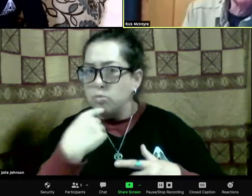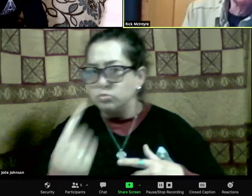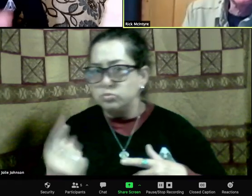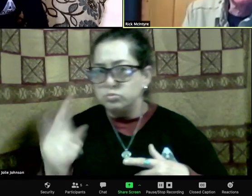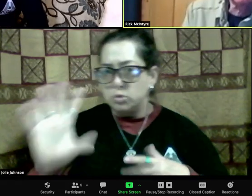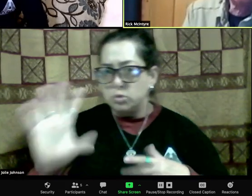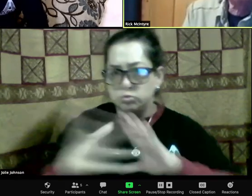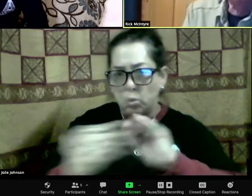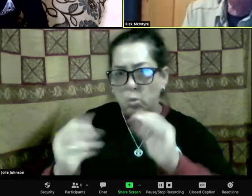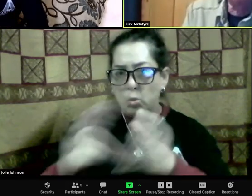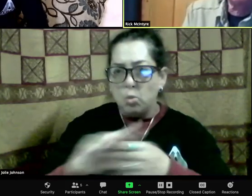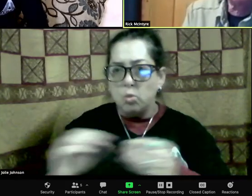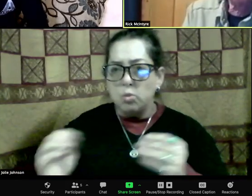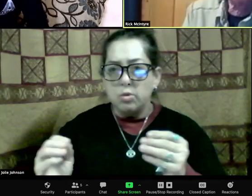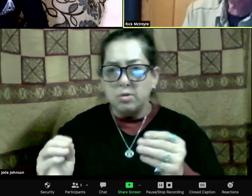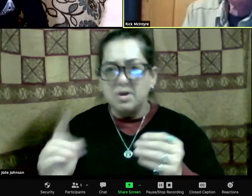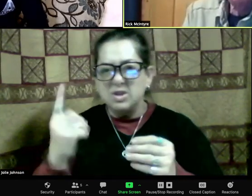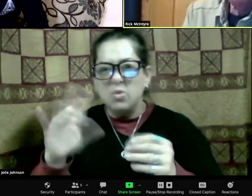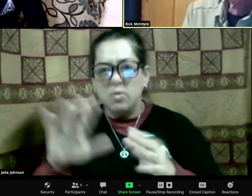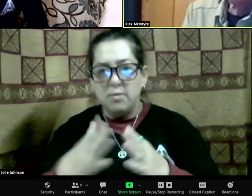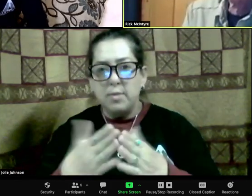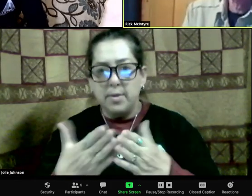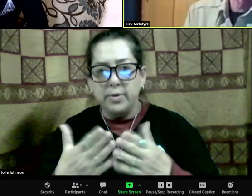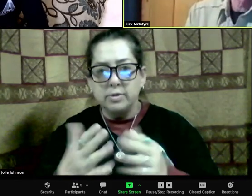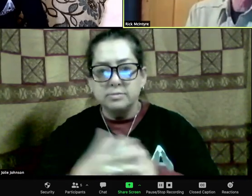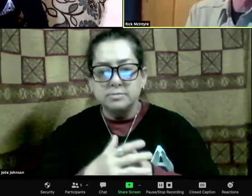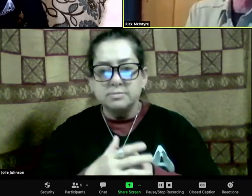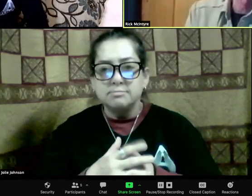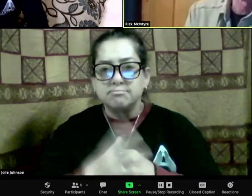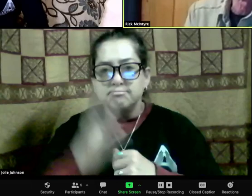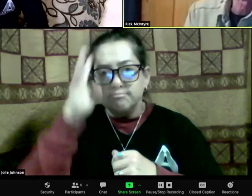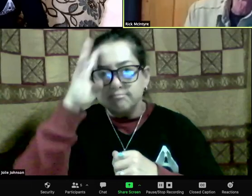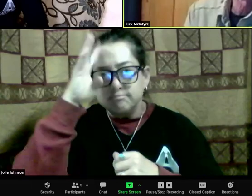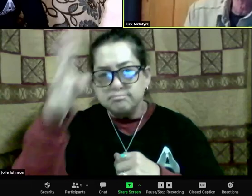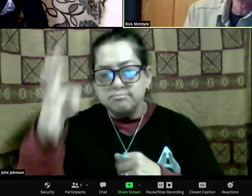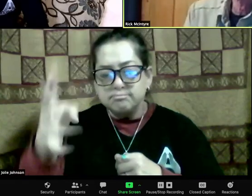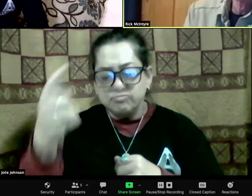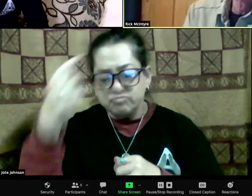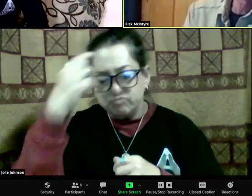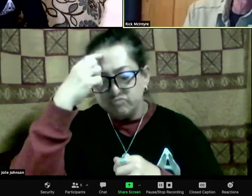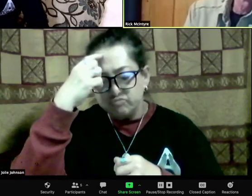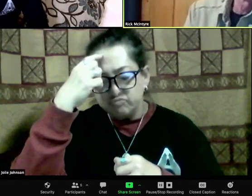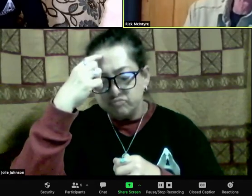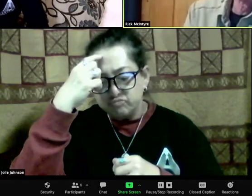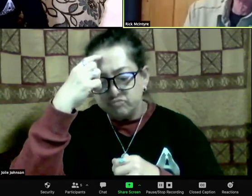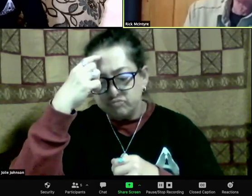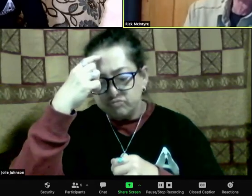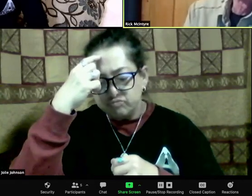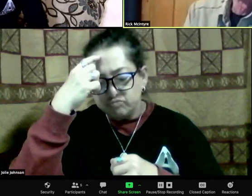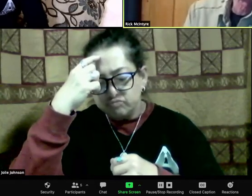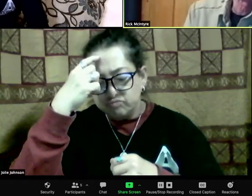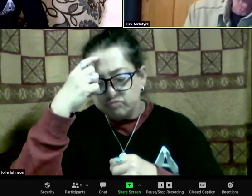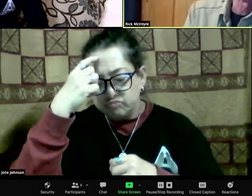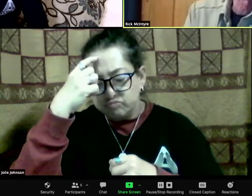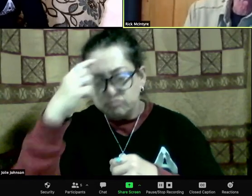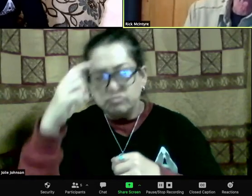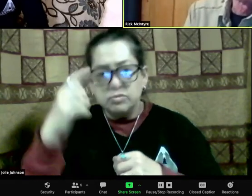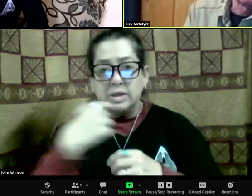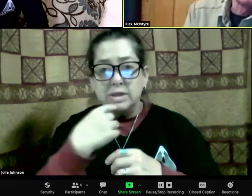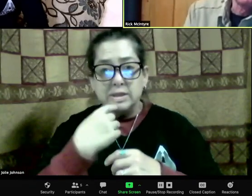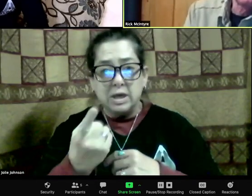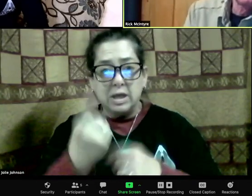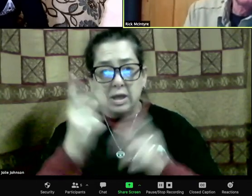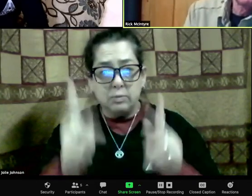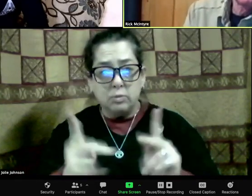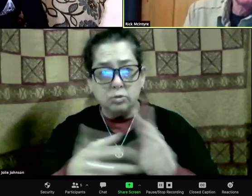And that's what I try to do. So I don't tell people, you should believe this. You should have this attitude